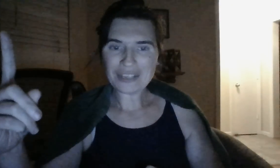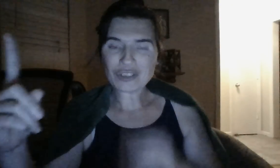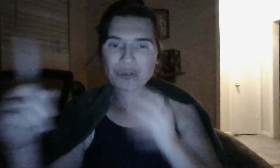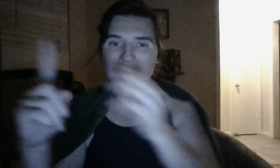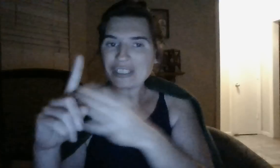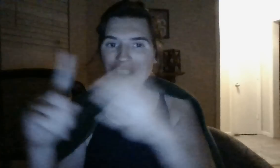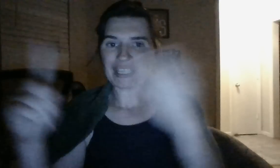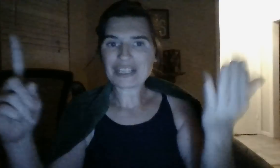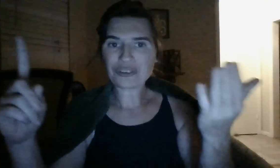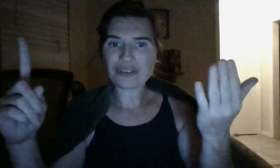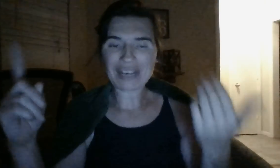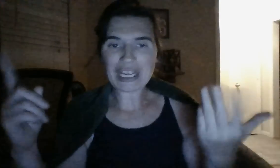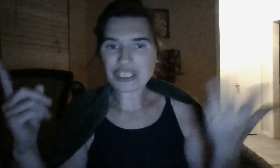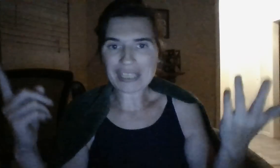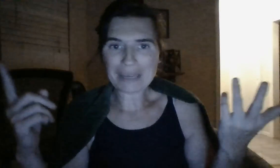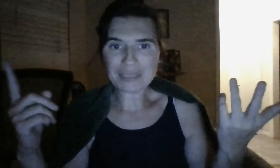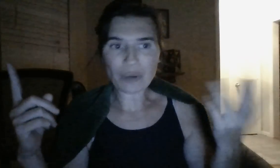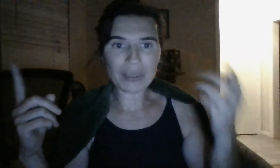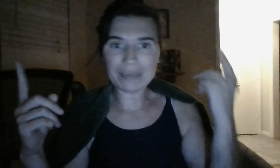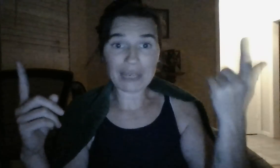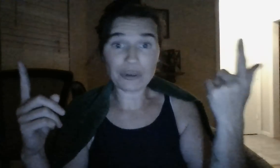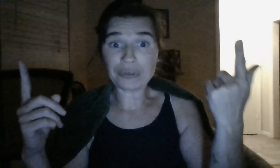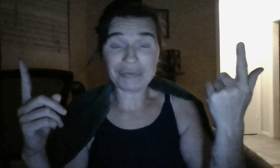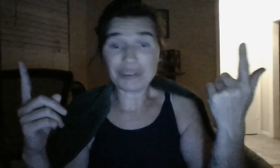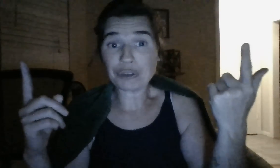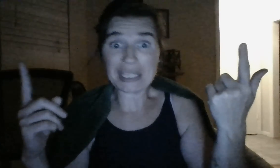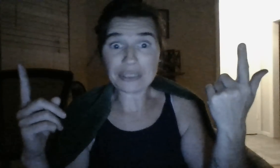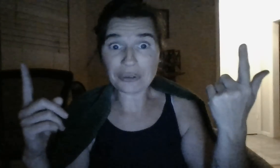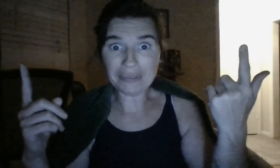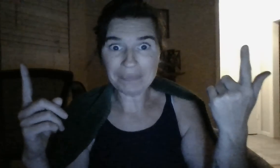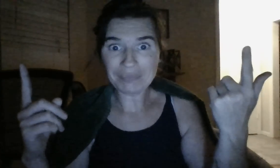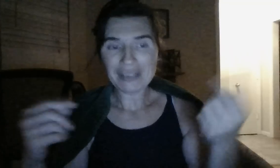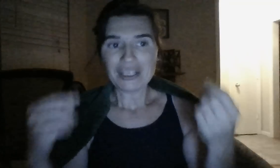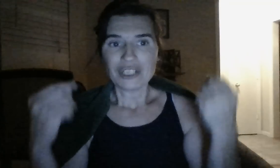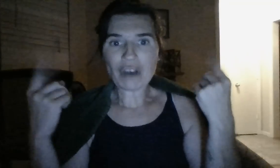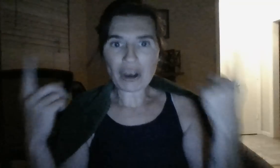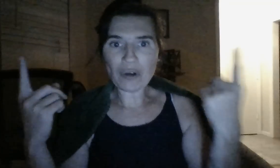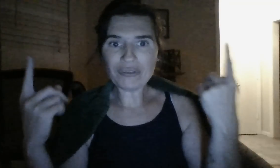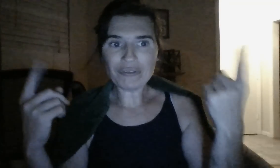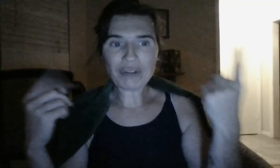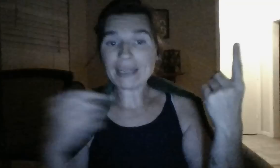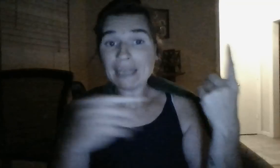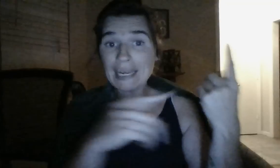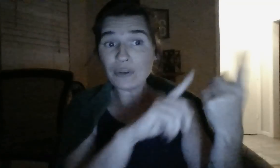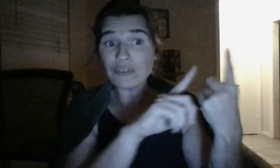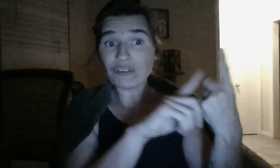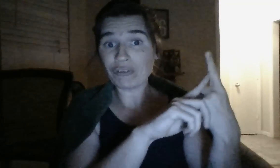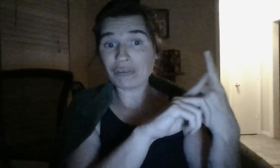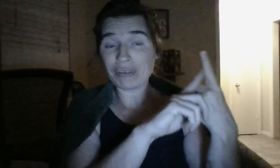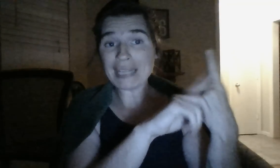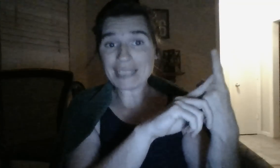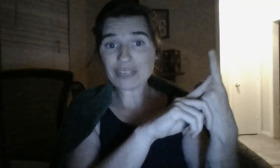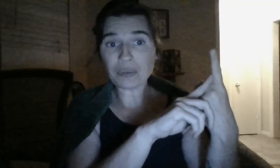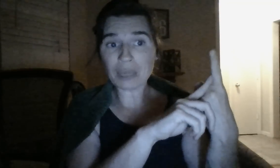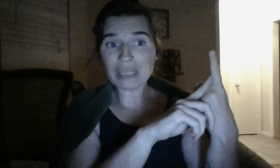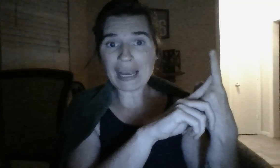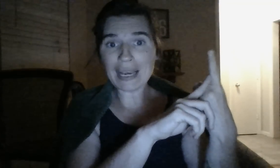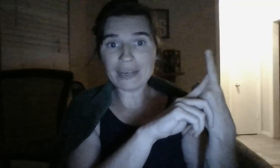individual that got your vacation time stolen by your sister. Your own freaking either ancestral bloodline